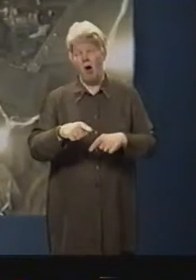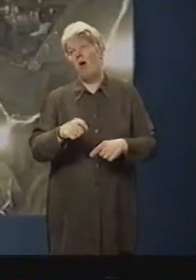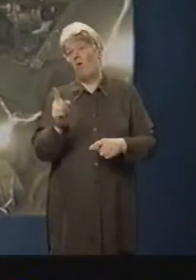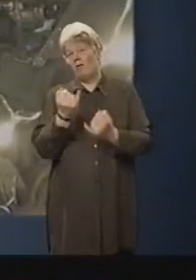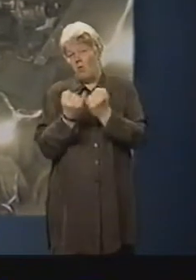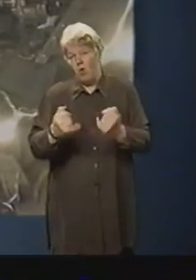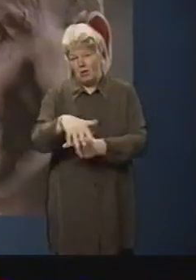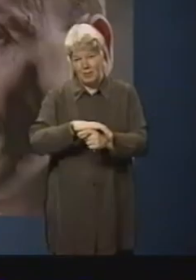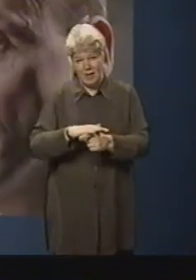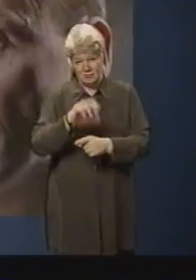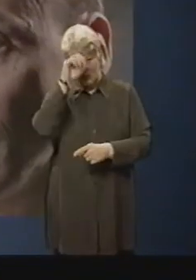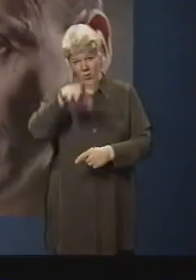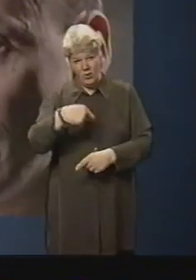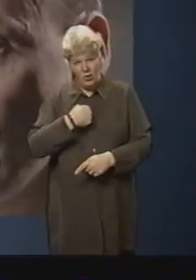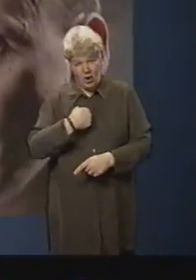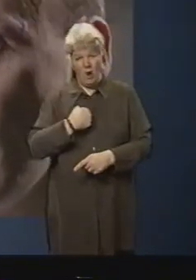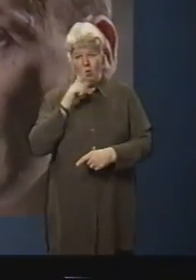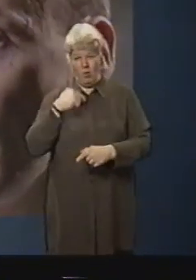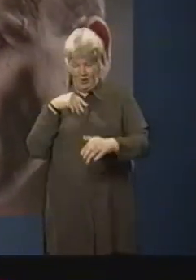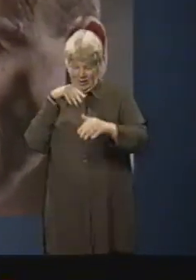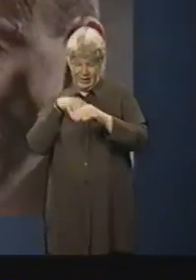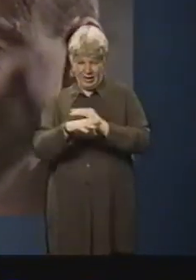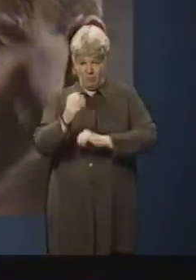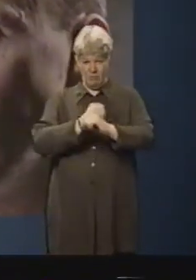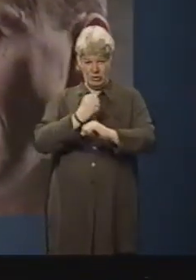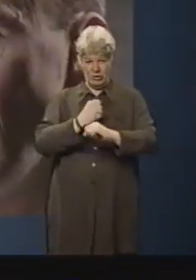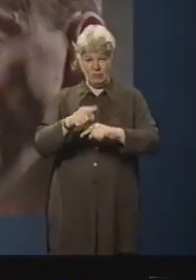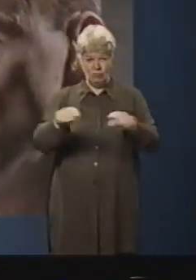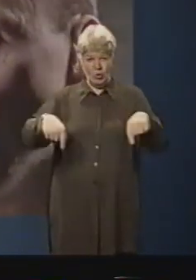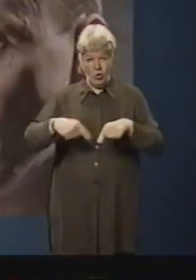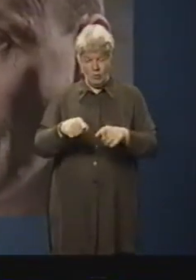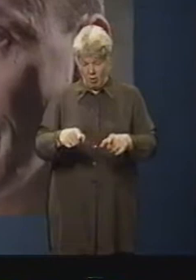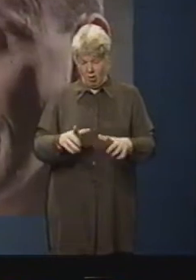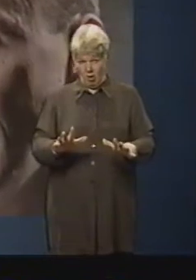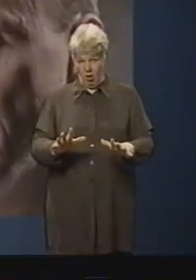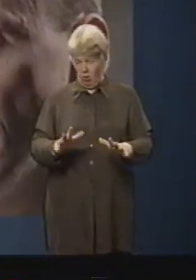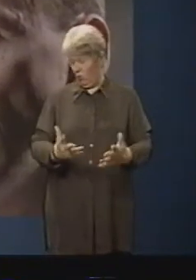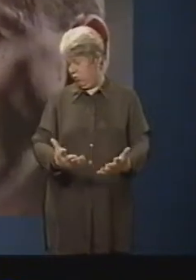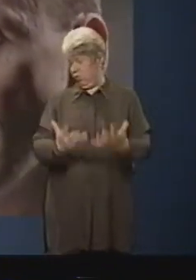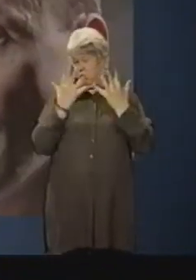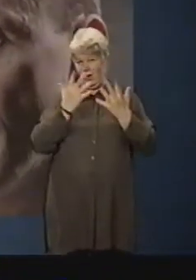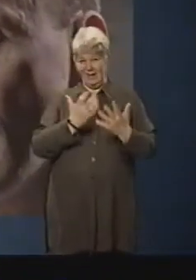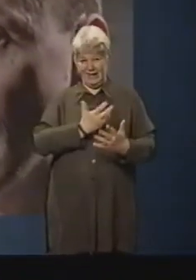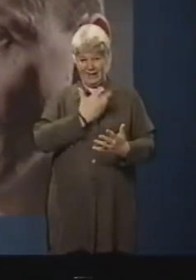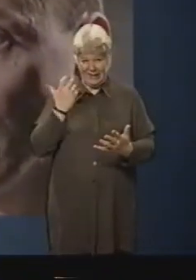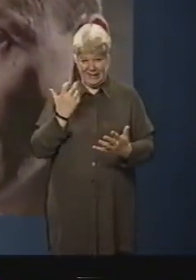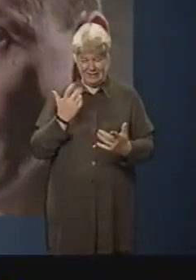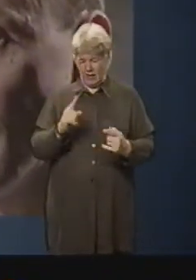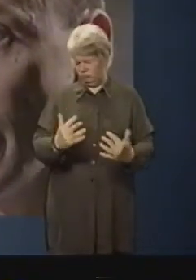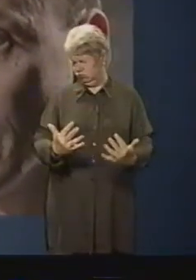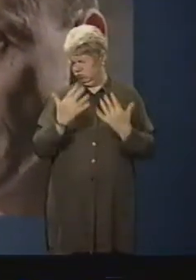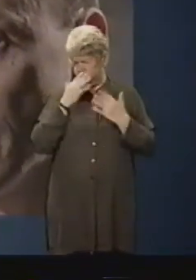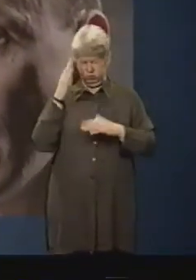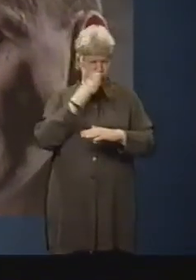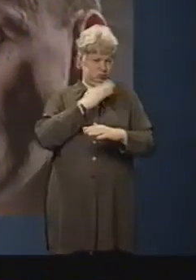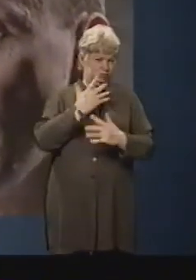sheer size of it. When we first entered the machinery room, the initial shock from the heat, the thick acrid smoke